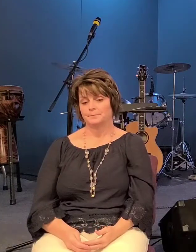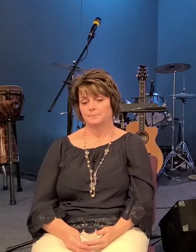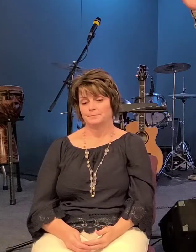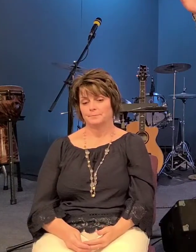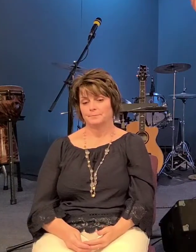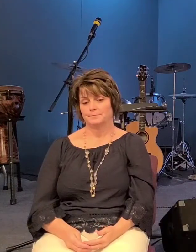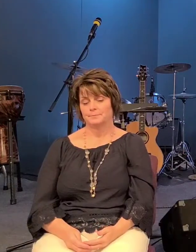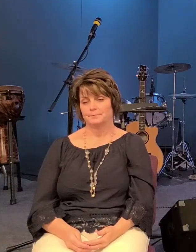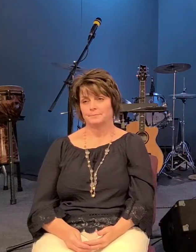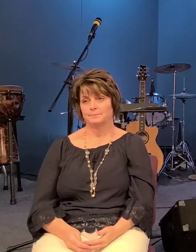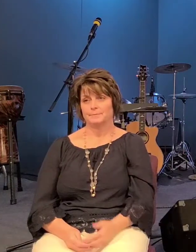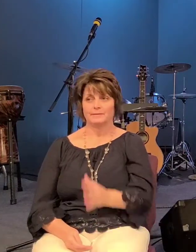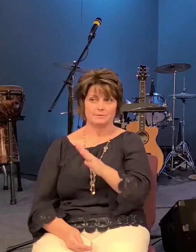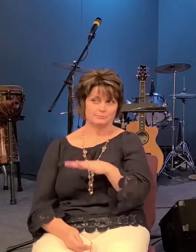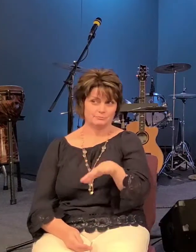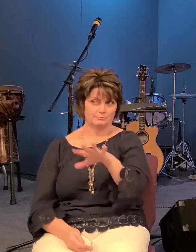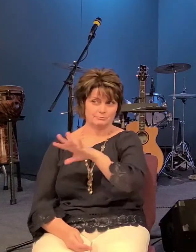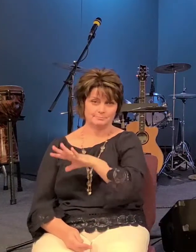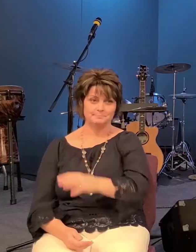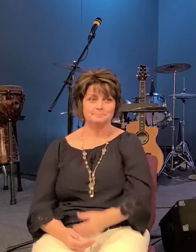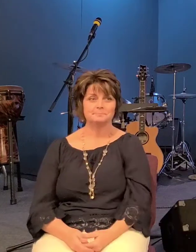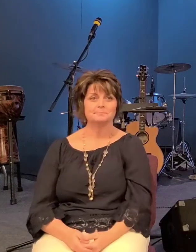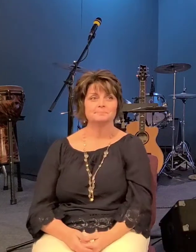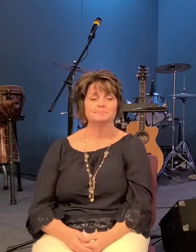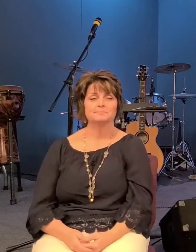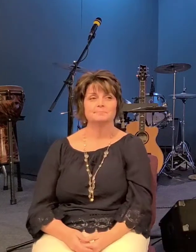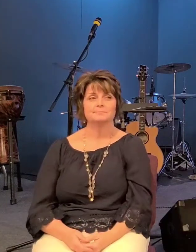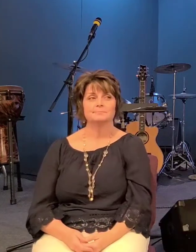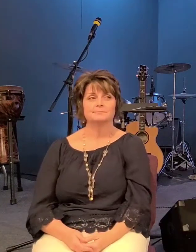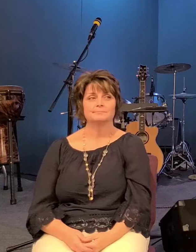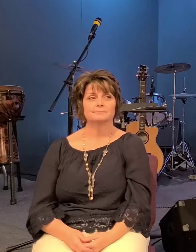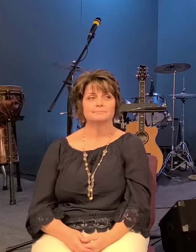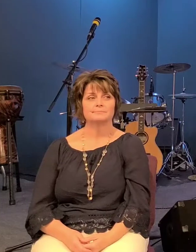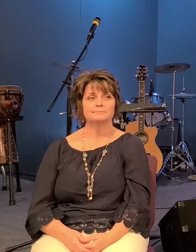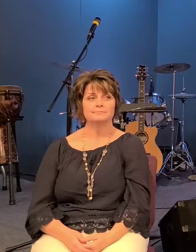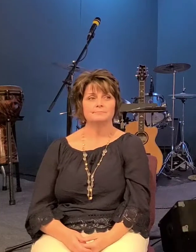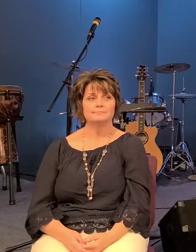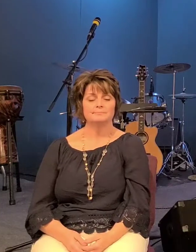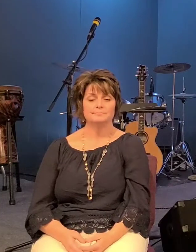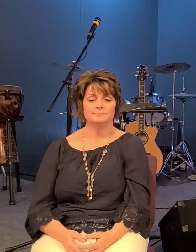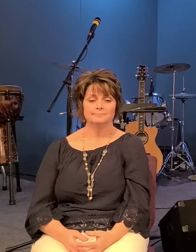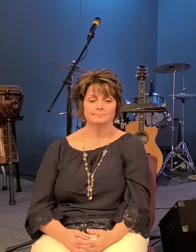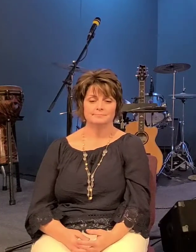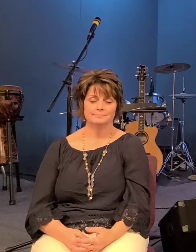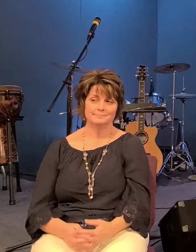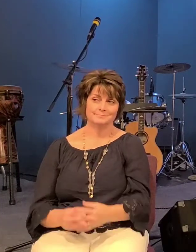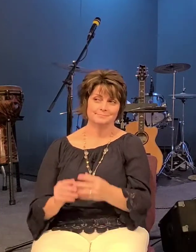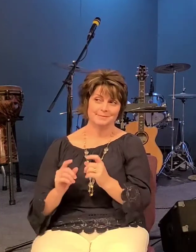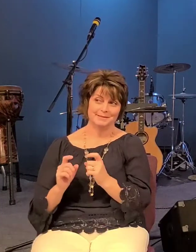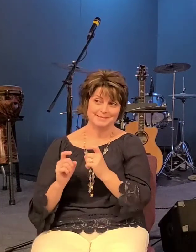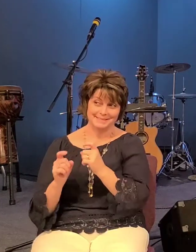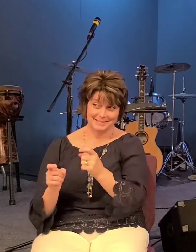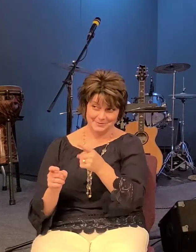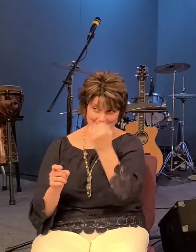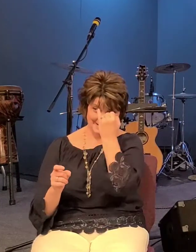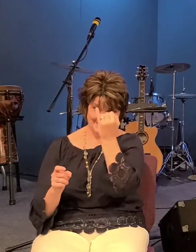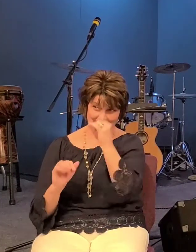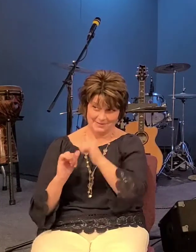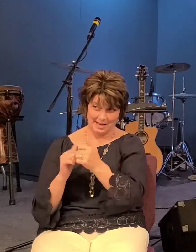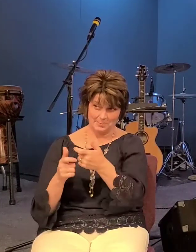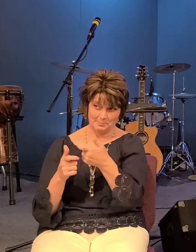just in the ballpark now to give you an idea of how big